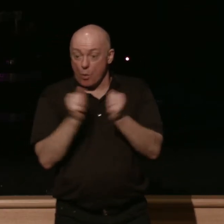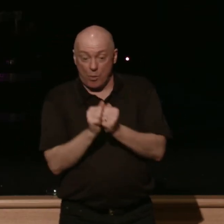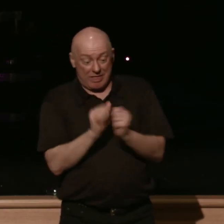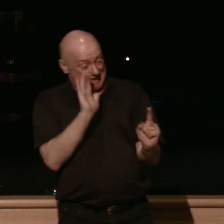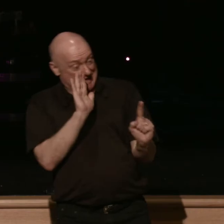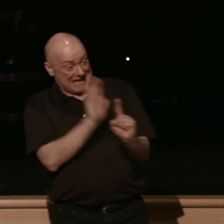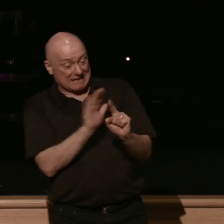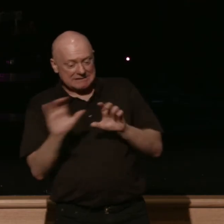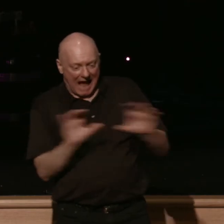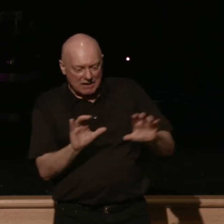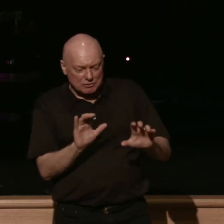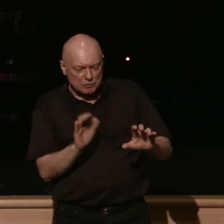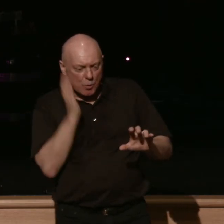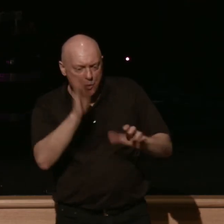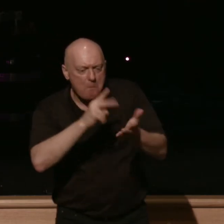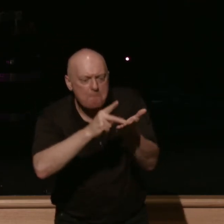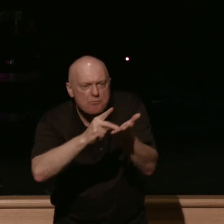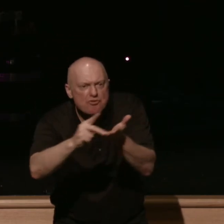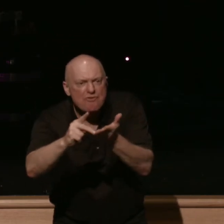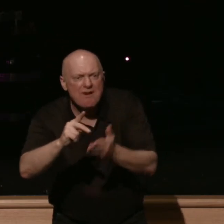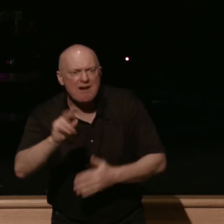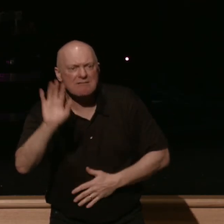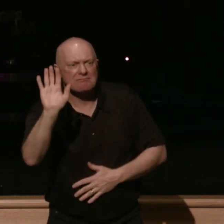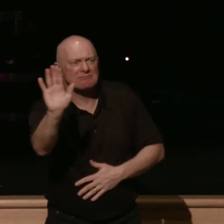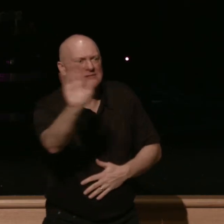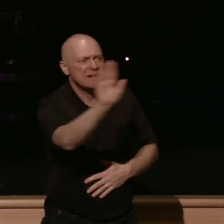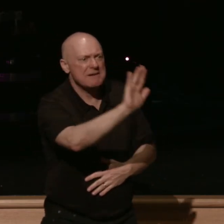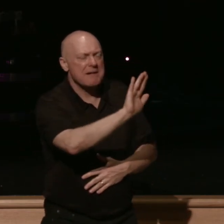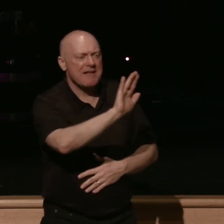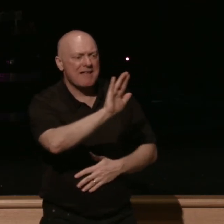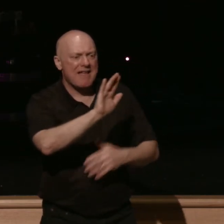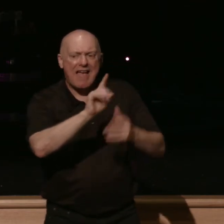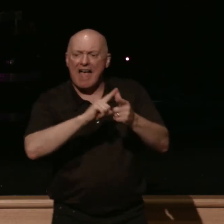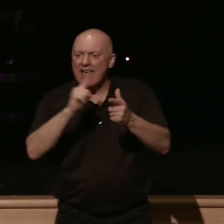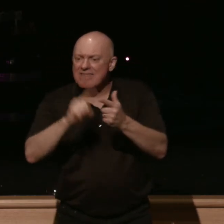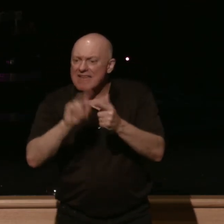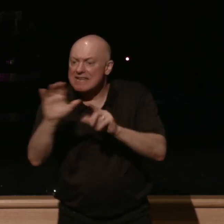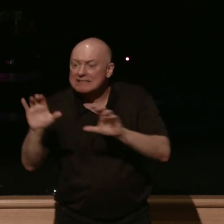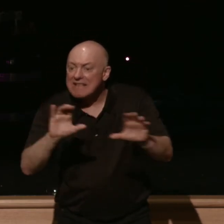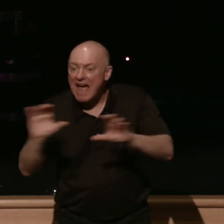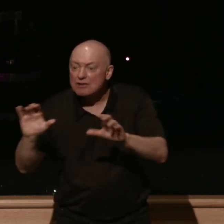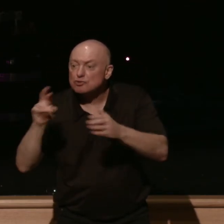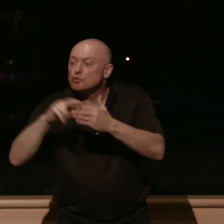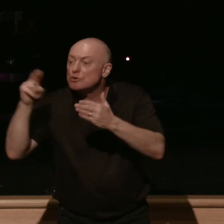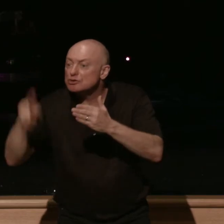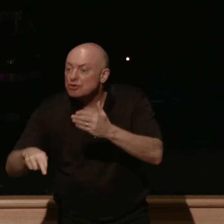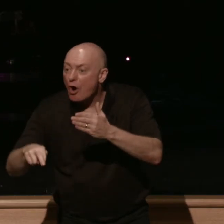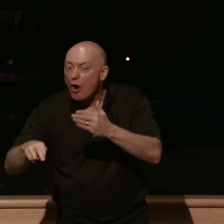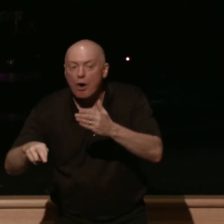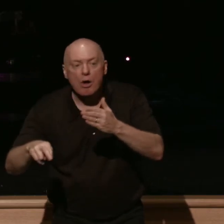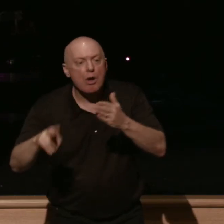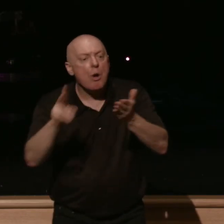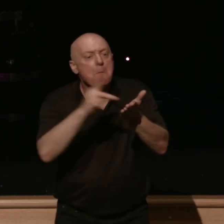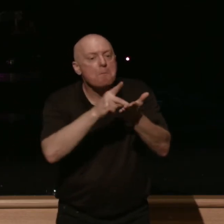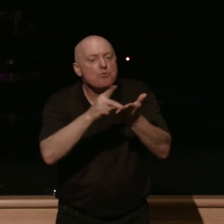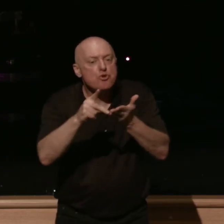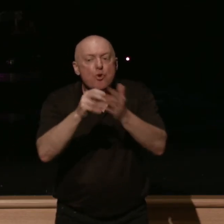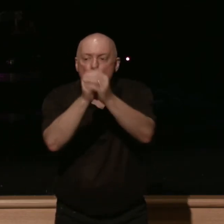to purify them and then his actions result in pure worship to god